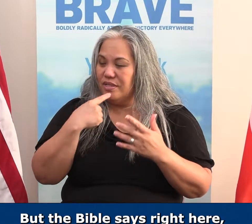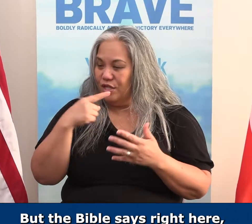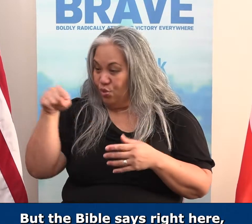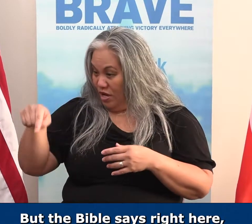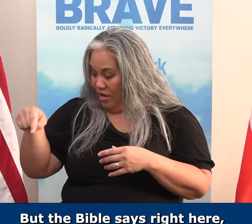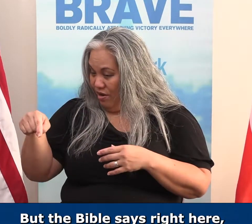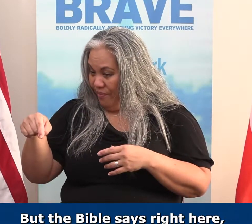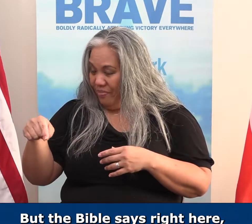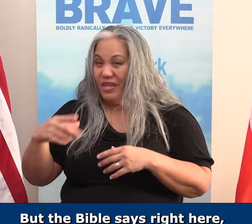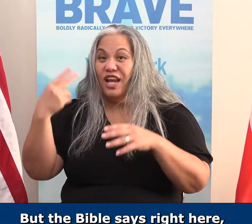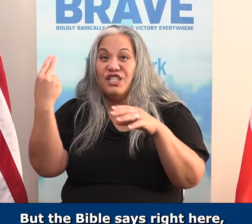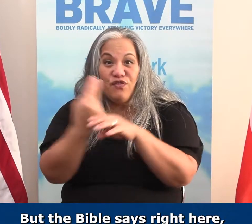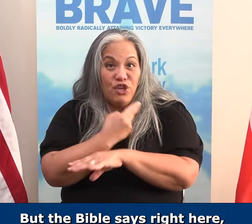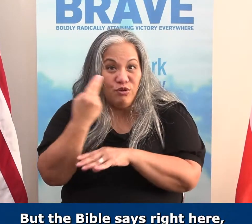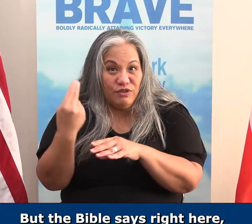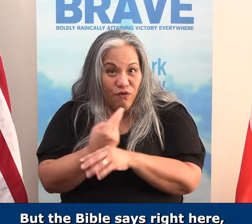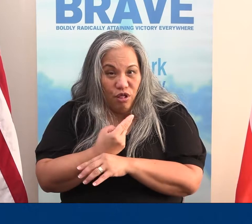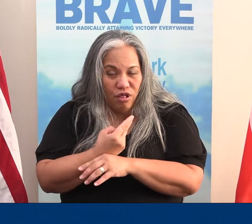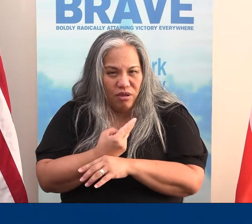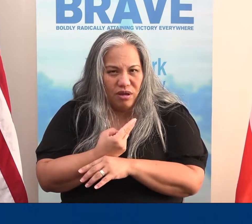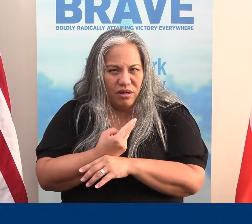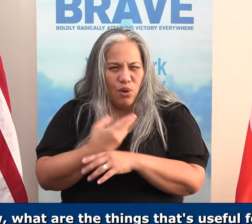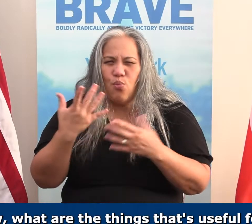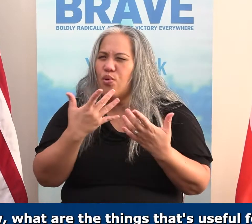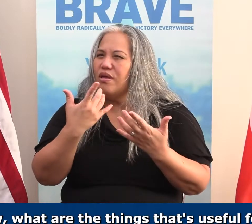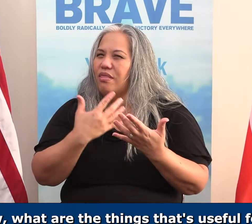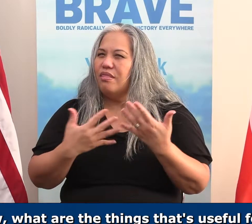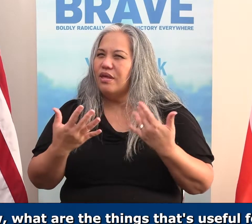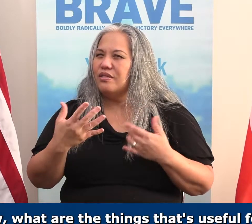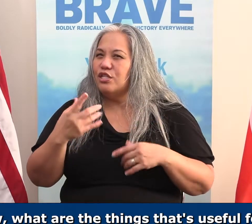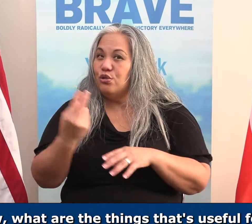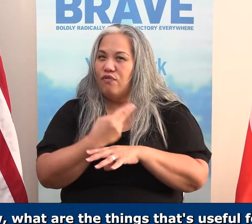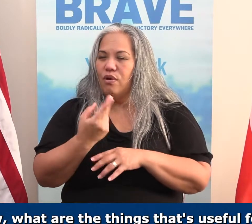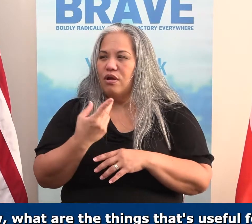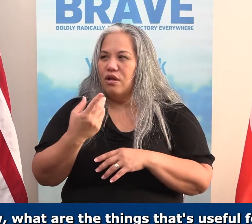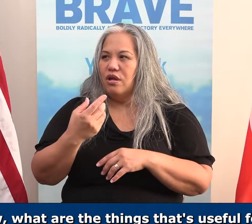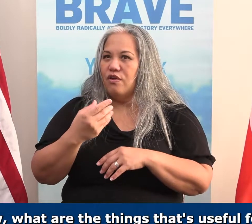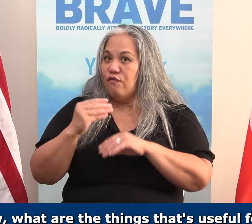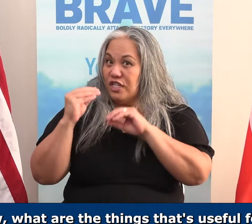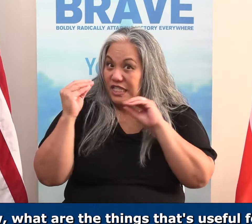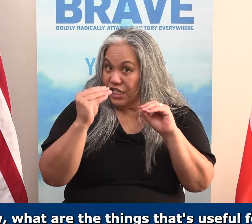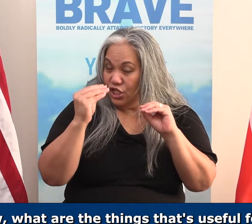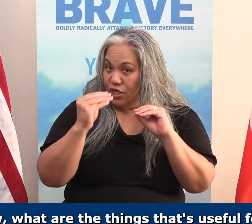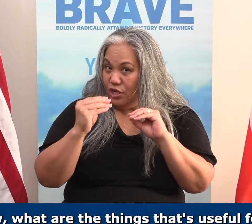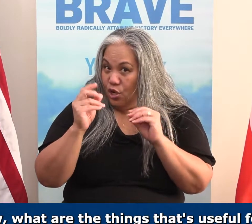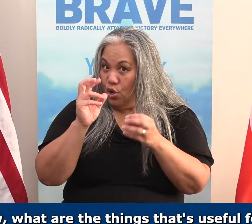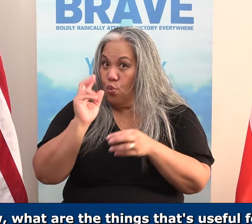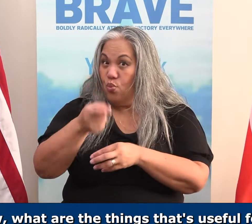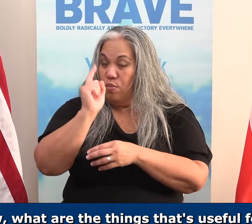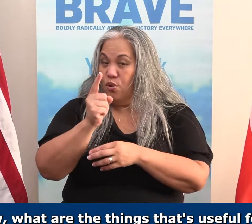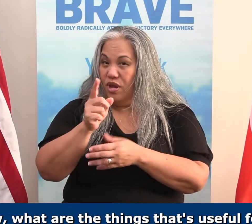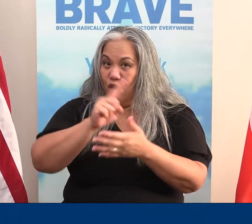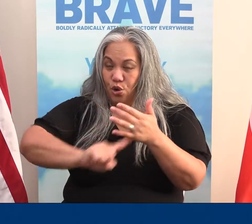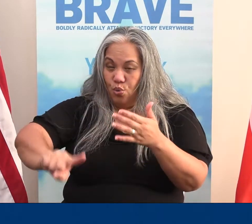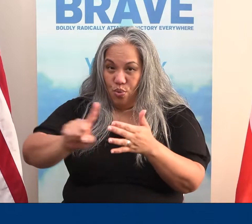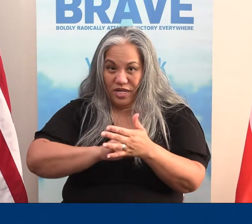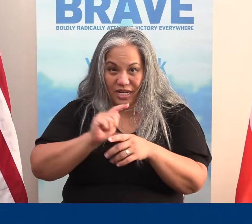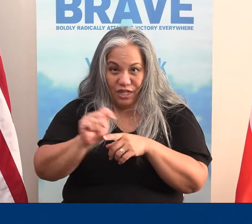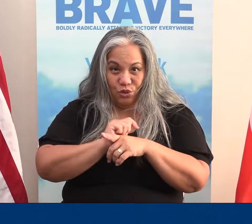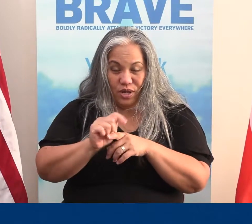Poncho, that it's useful. Now, what are the things it's useful for? Well, it's useful for teaching, and rebuking, correcting, and training